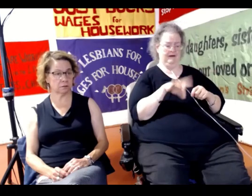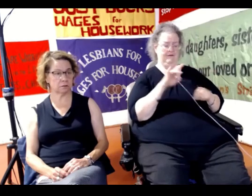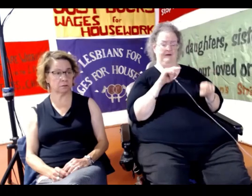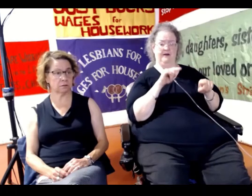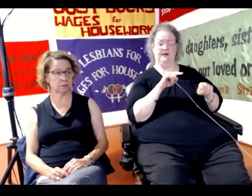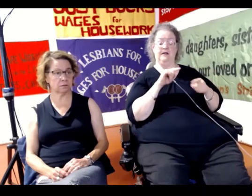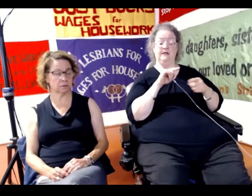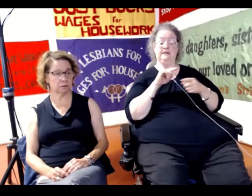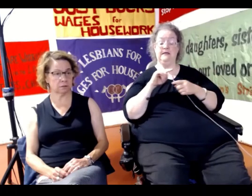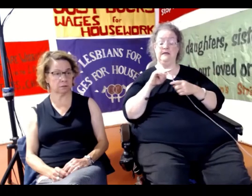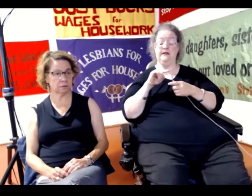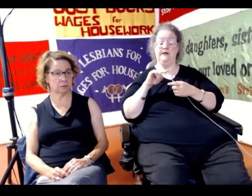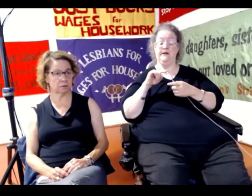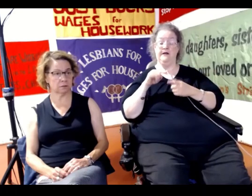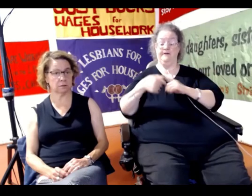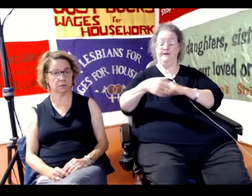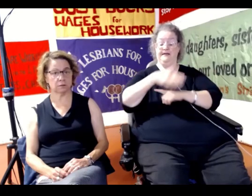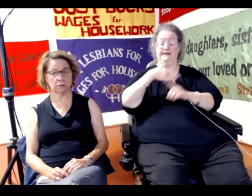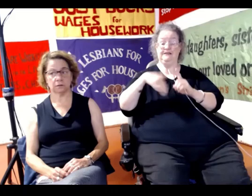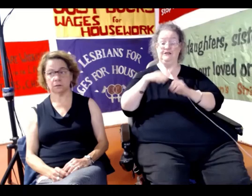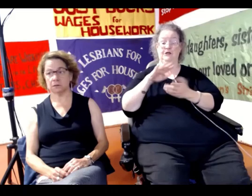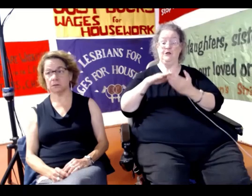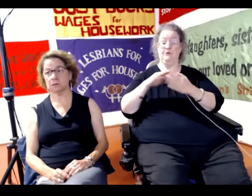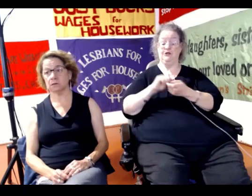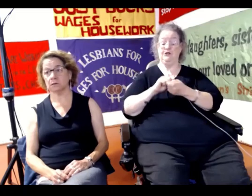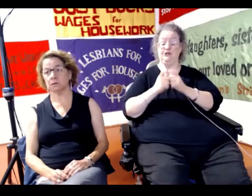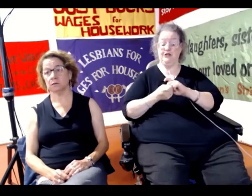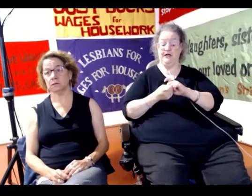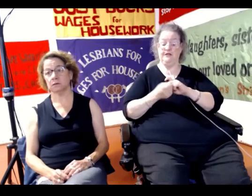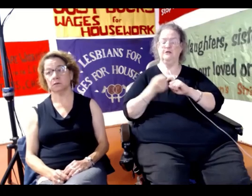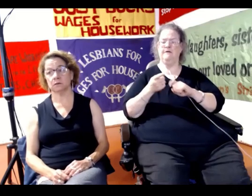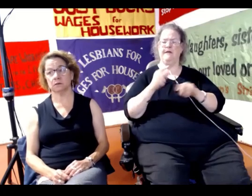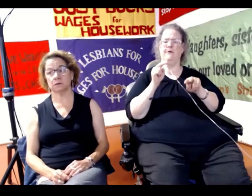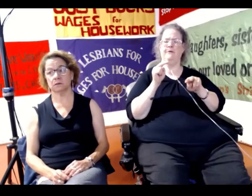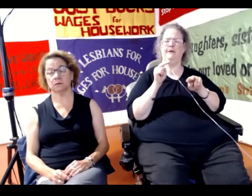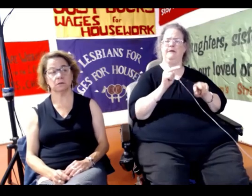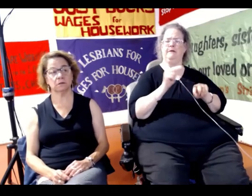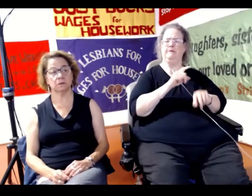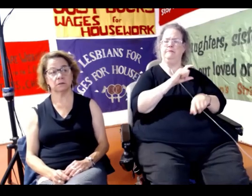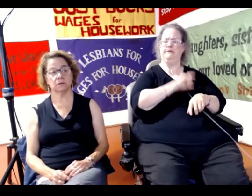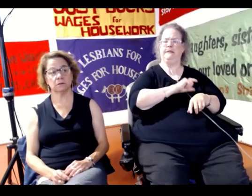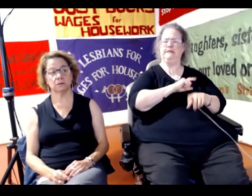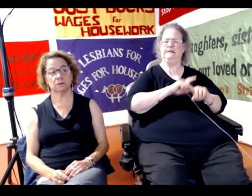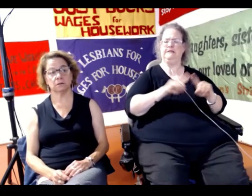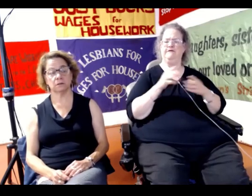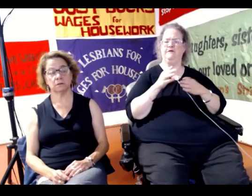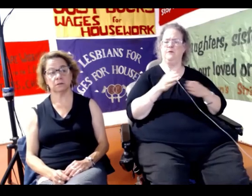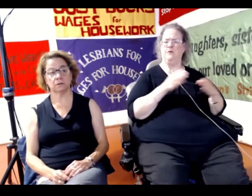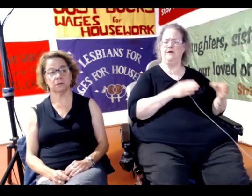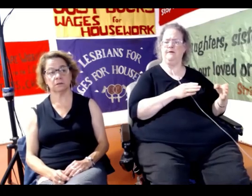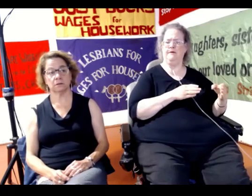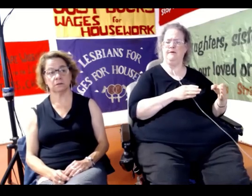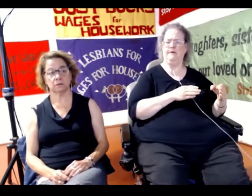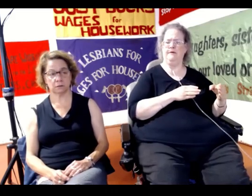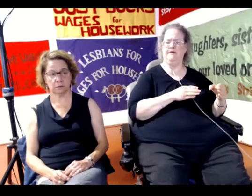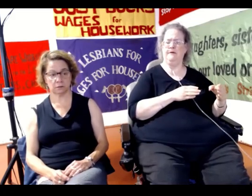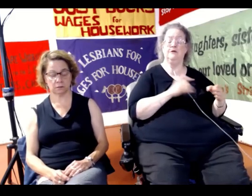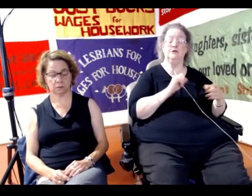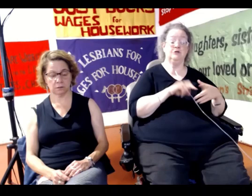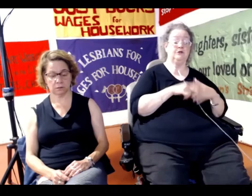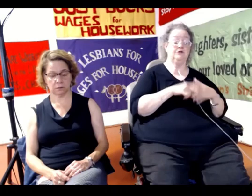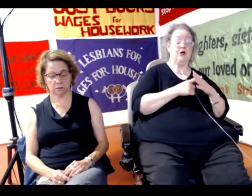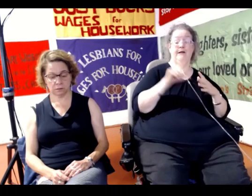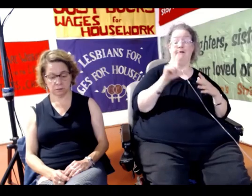community changed, they were being policed in a different way. So it began as a labor